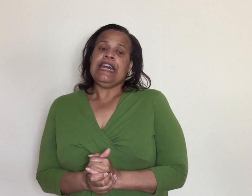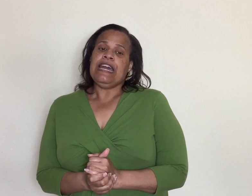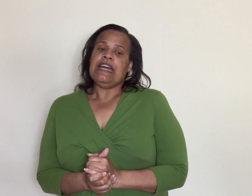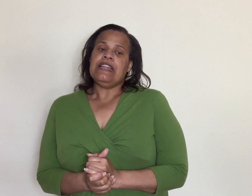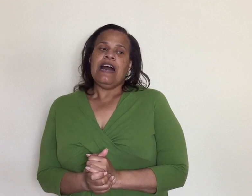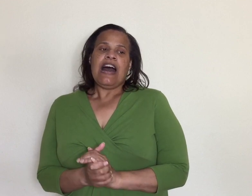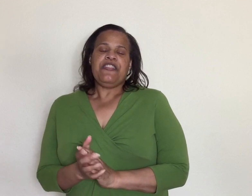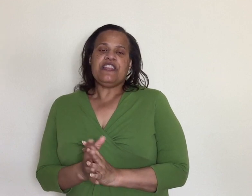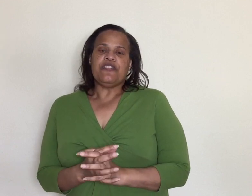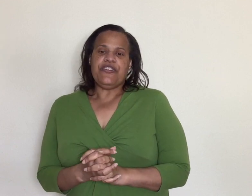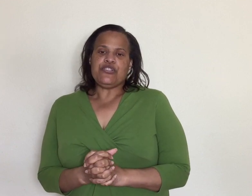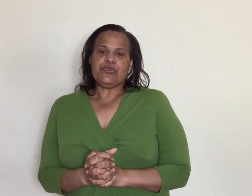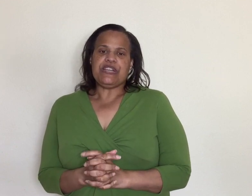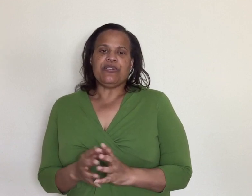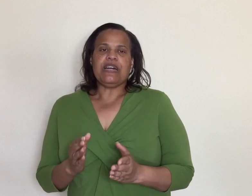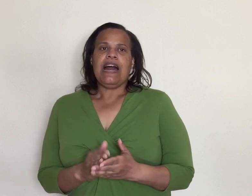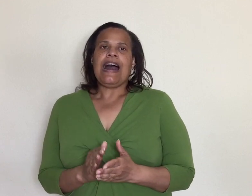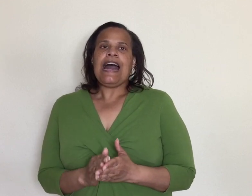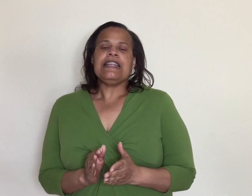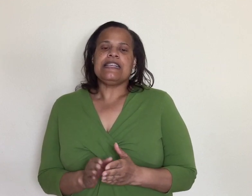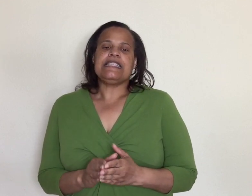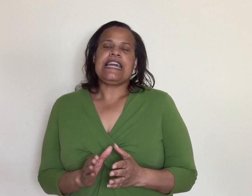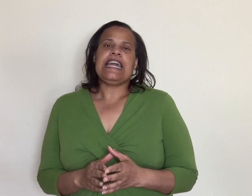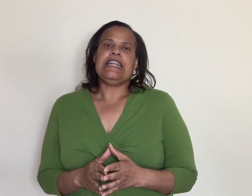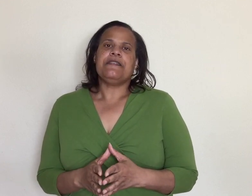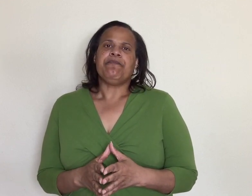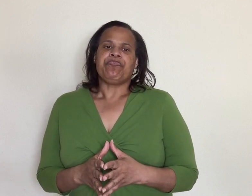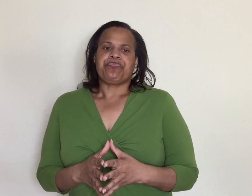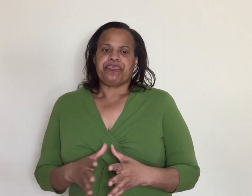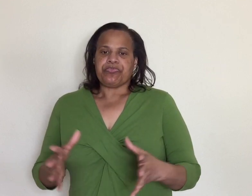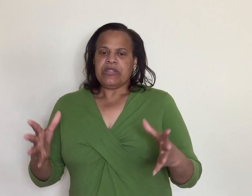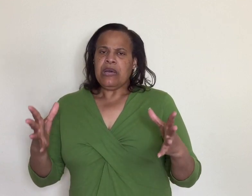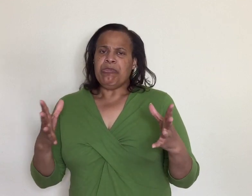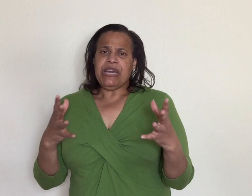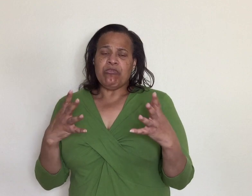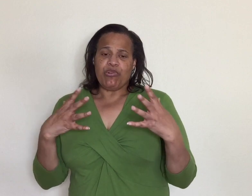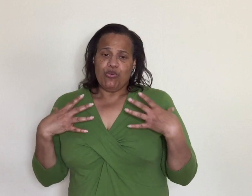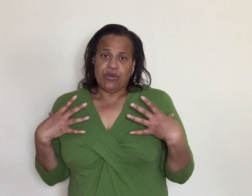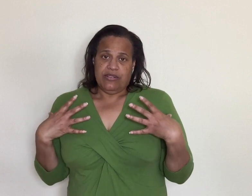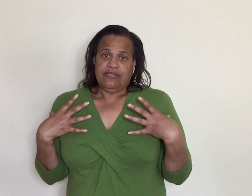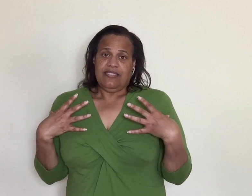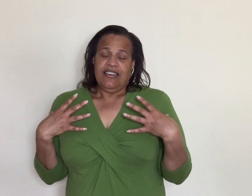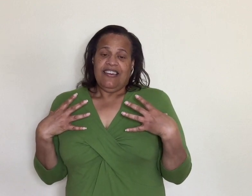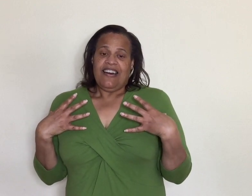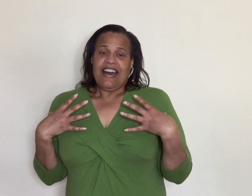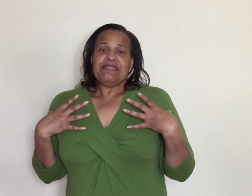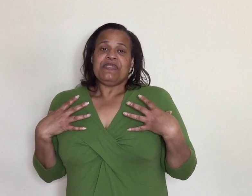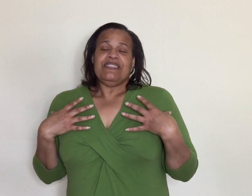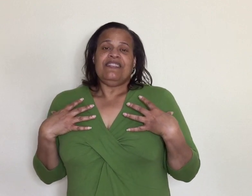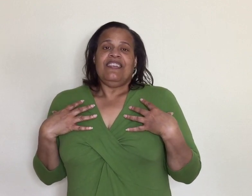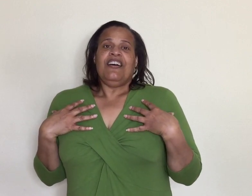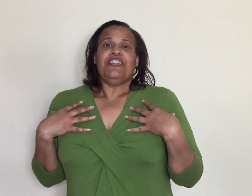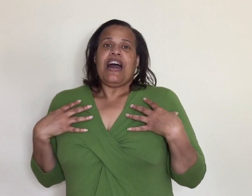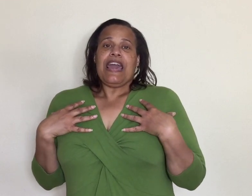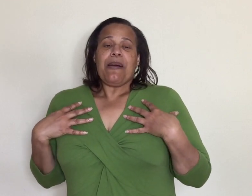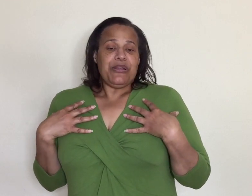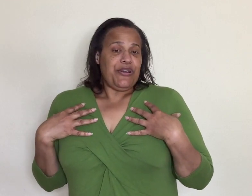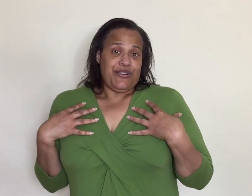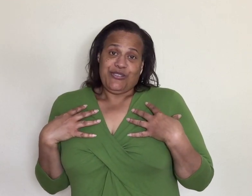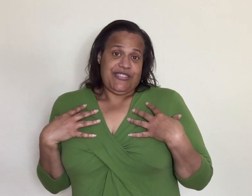and i think the officials they'll look i understand being broke i i am a nurse